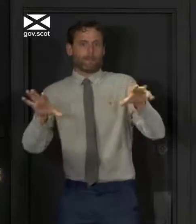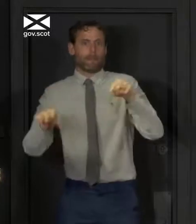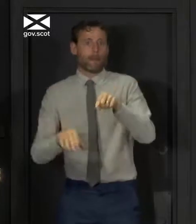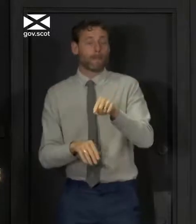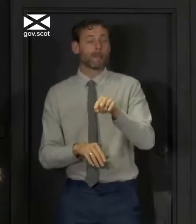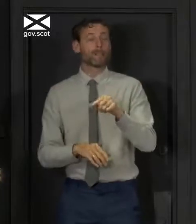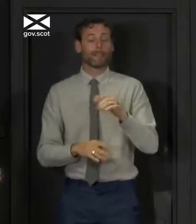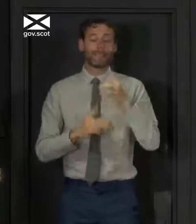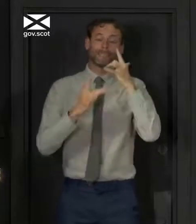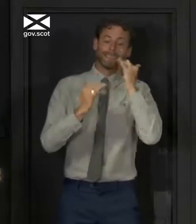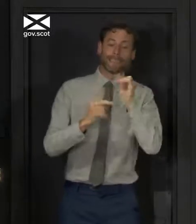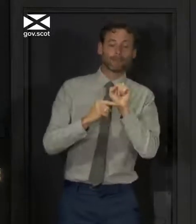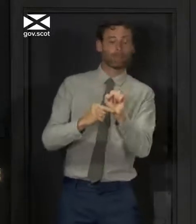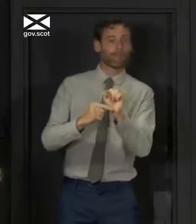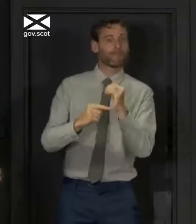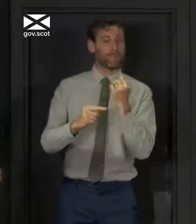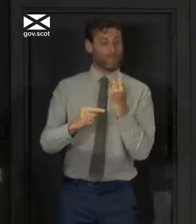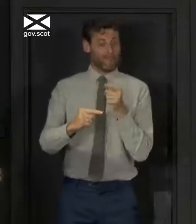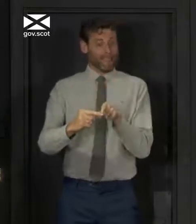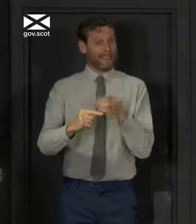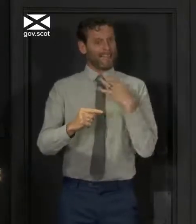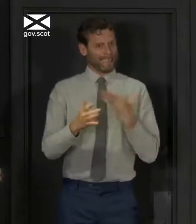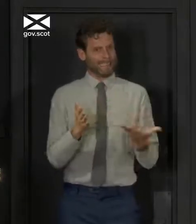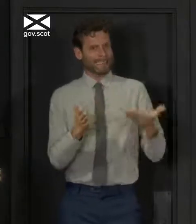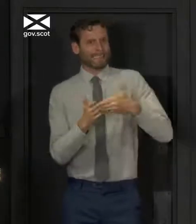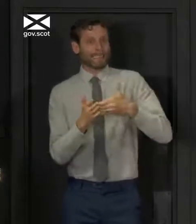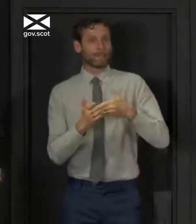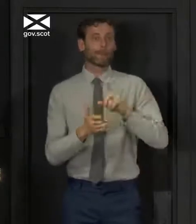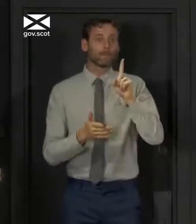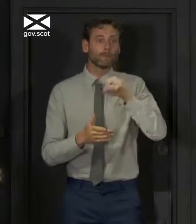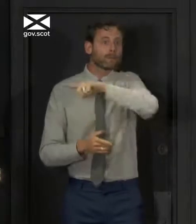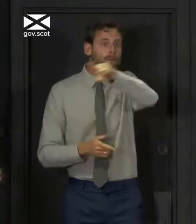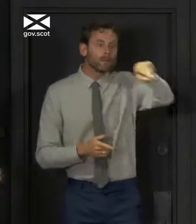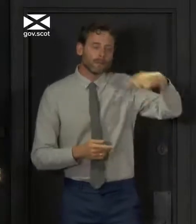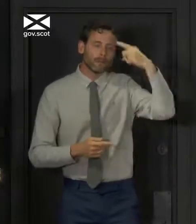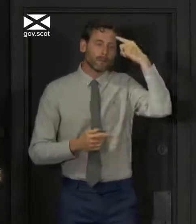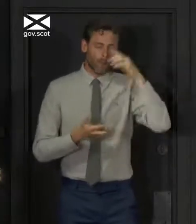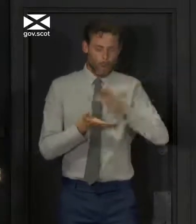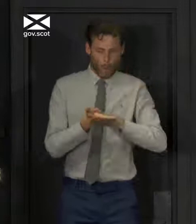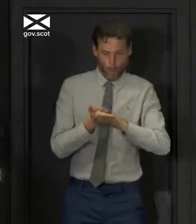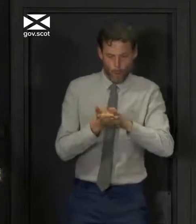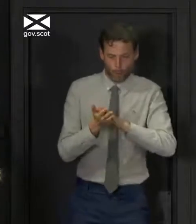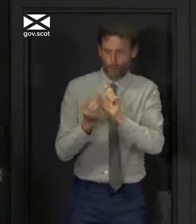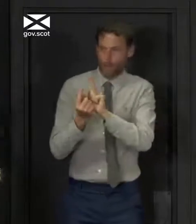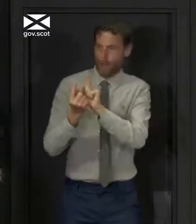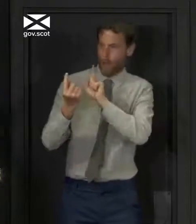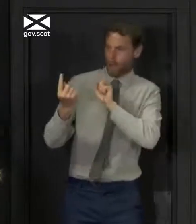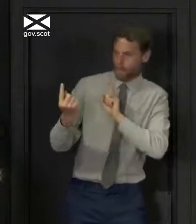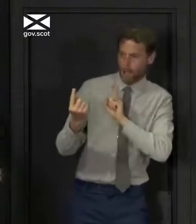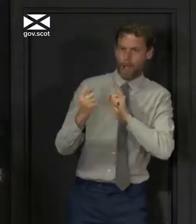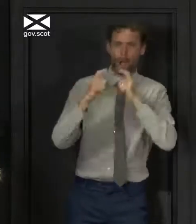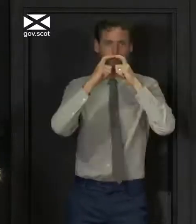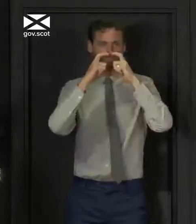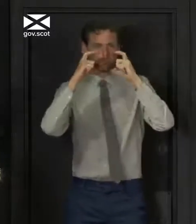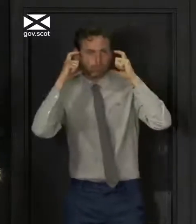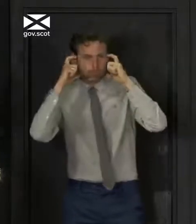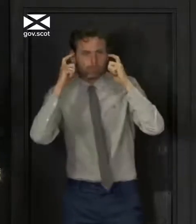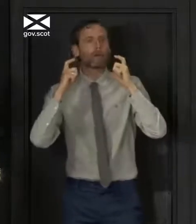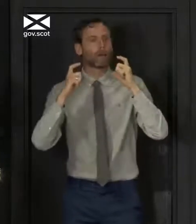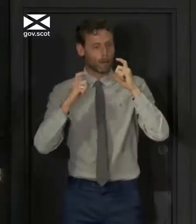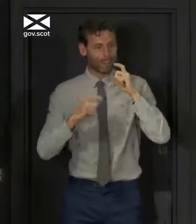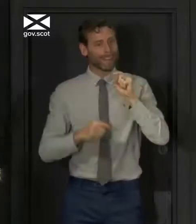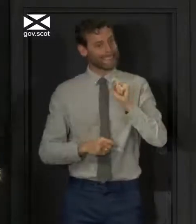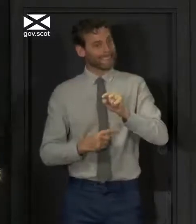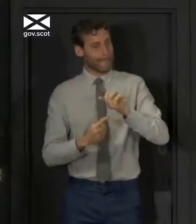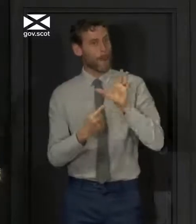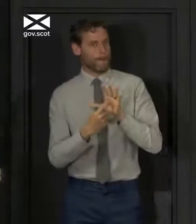own. The decisions that all of us make about staying two metres apart, washing our hands, wearing face coverings in enclosed spaces, these